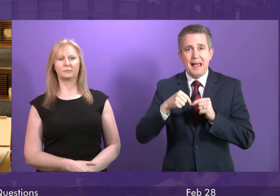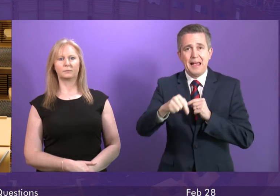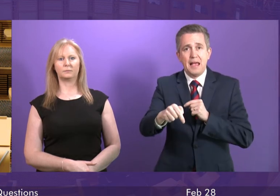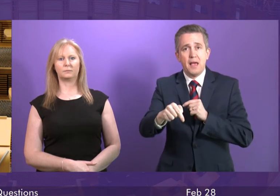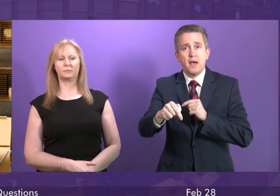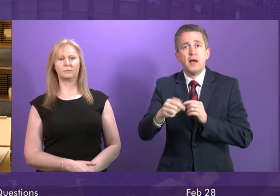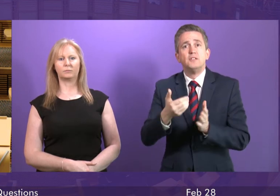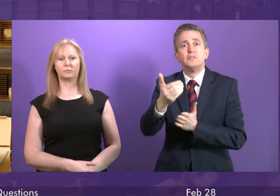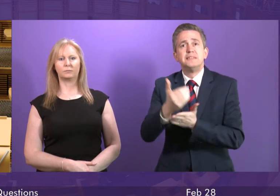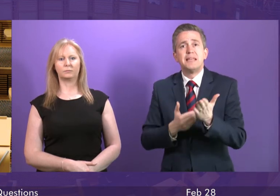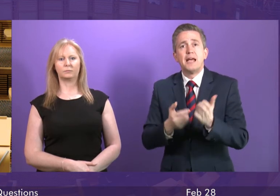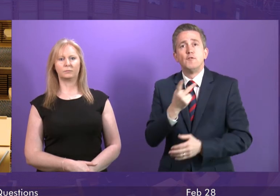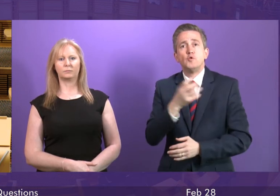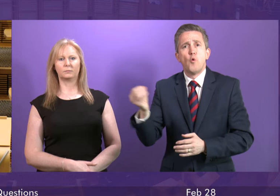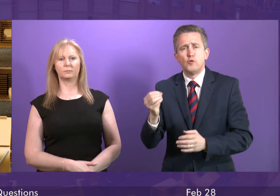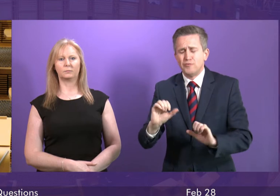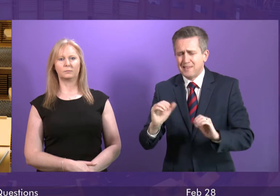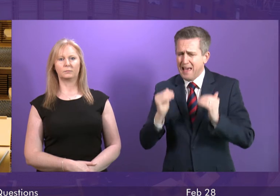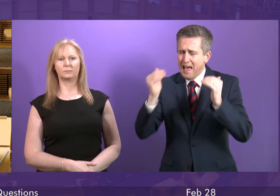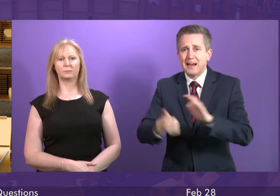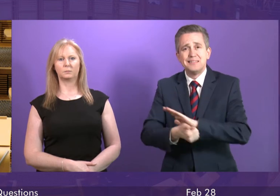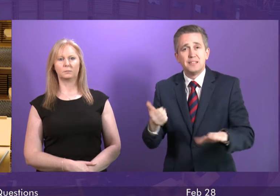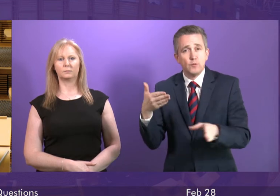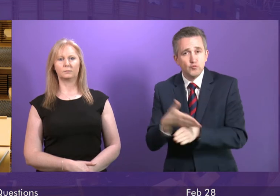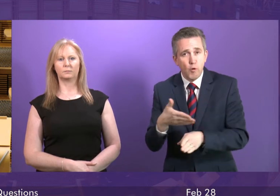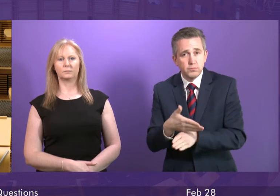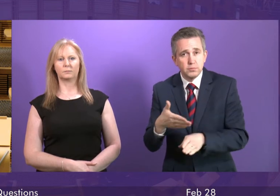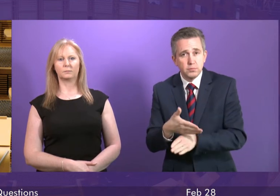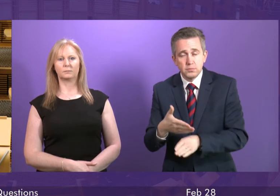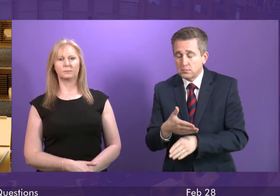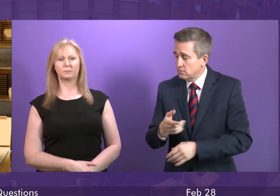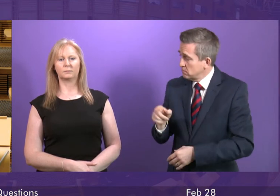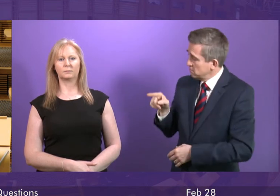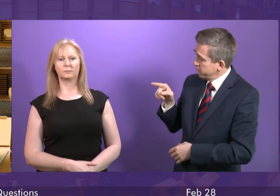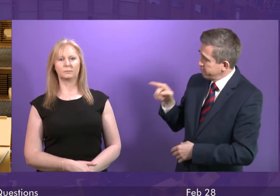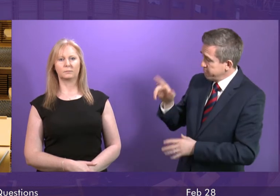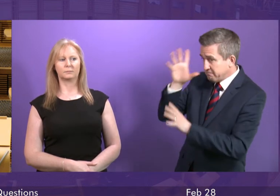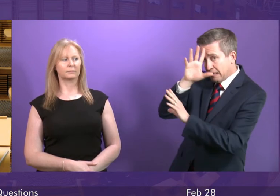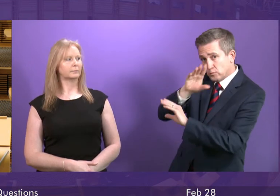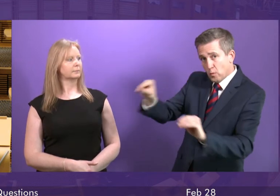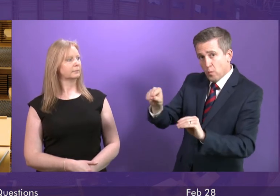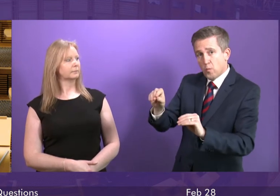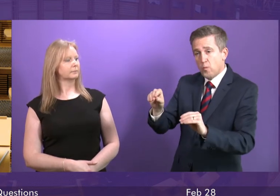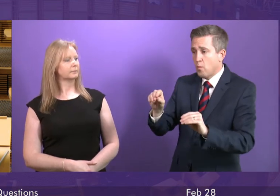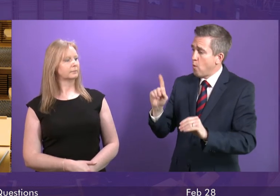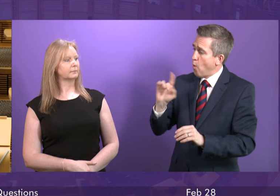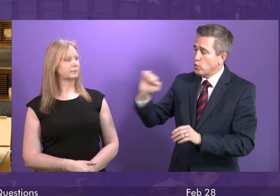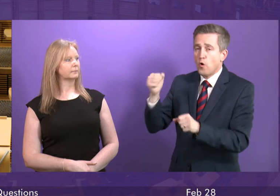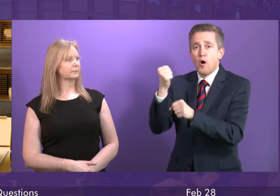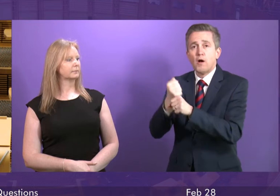highly skilled jobs. Can the First Minister update the Chamber on what steps her Government has taken to